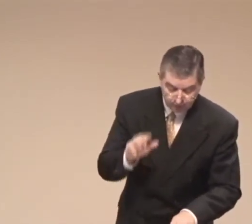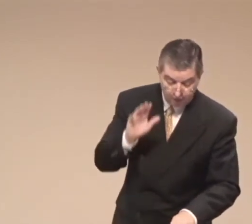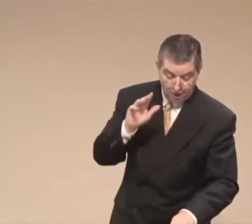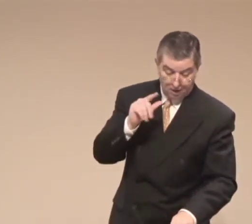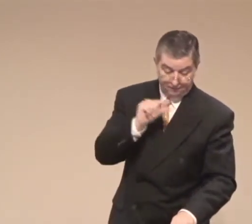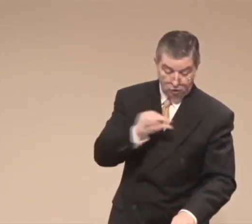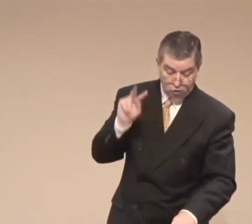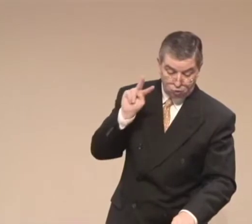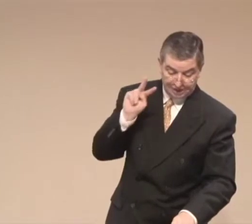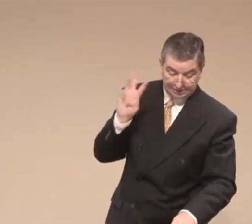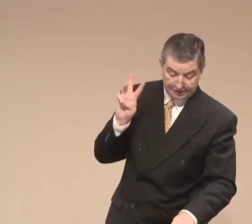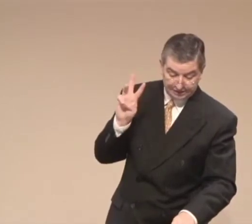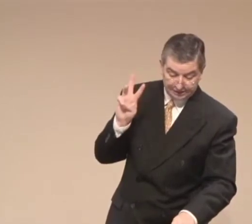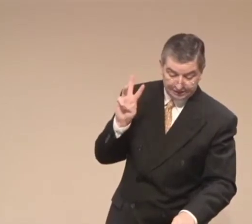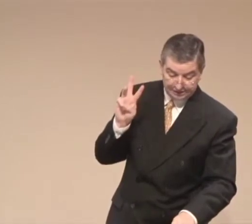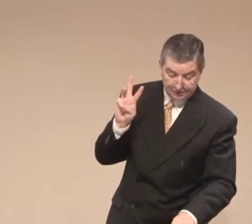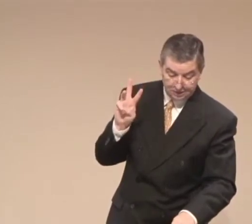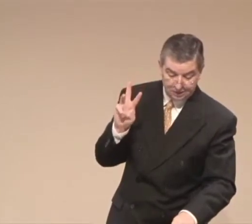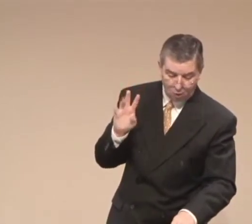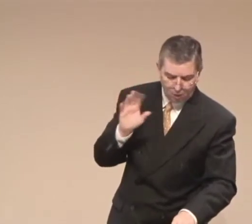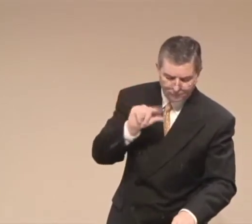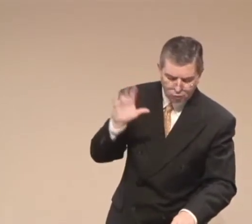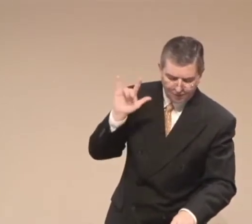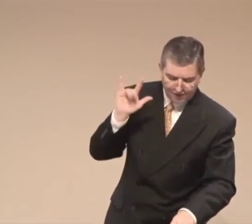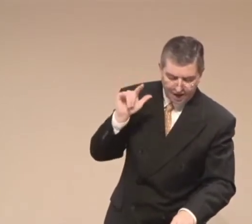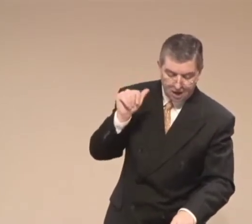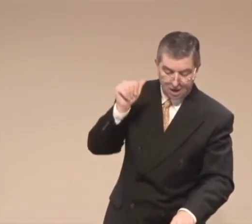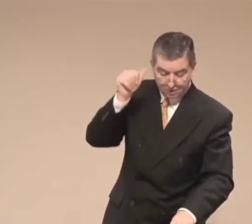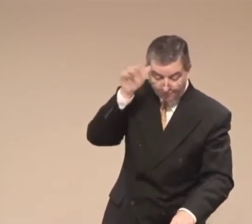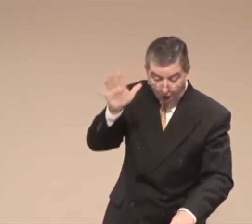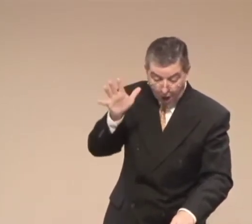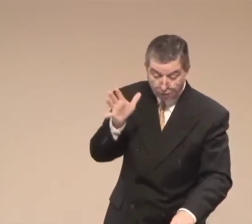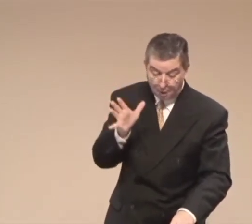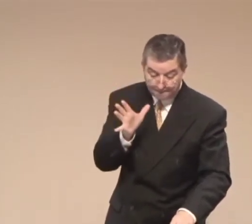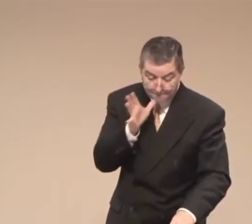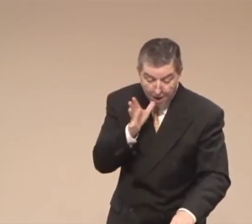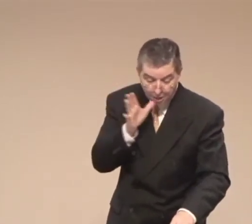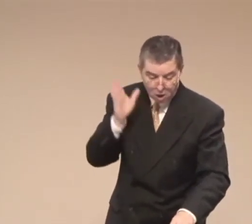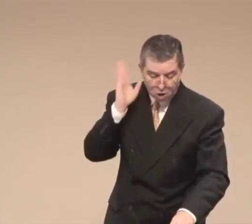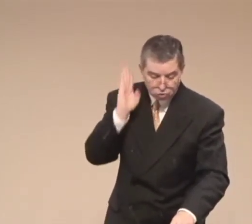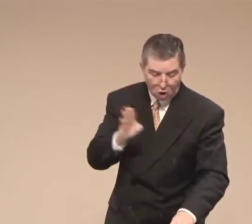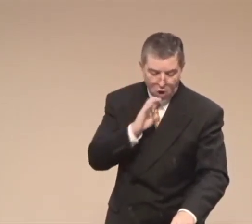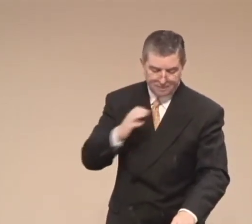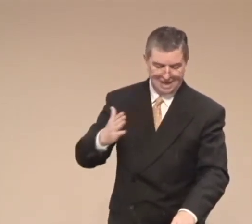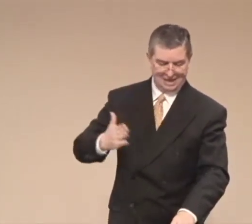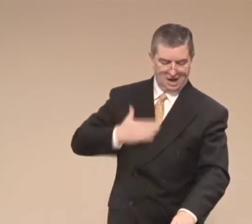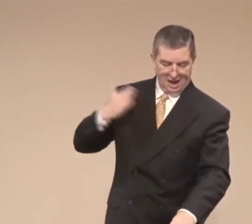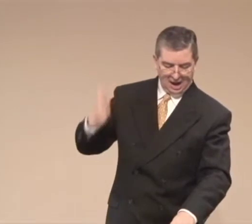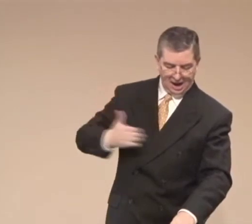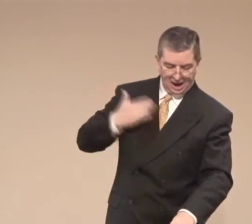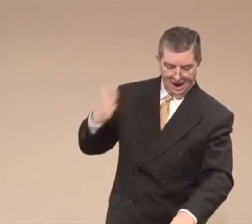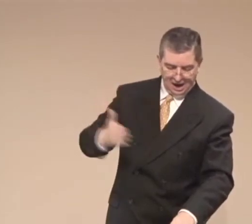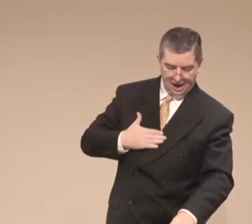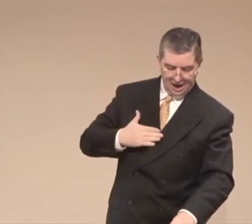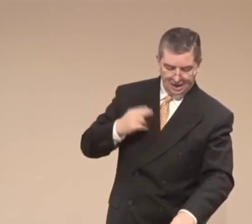and the last item is verse 26 and verse 25 thy father